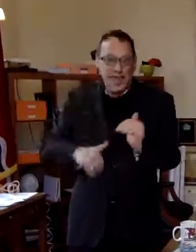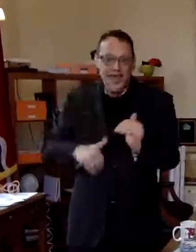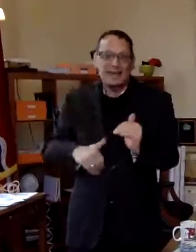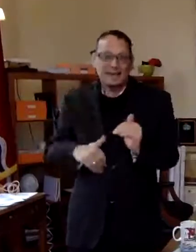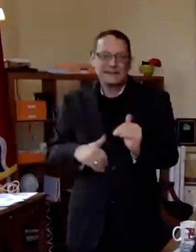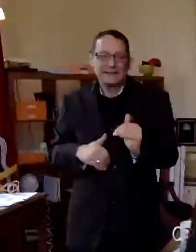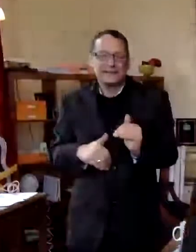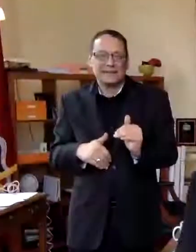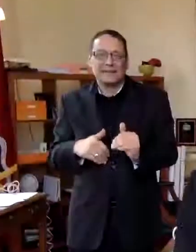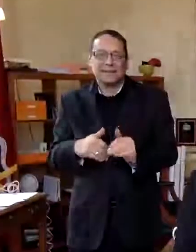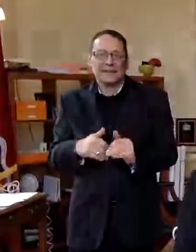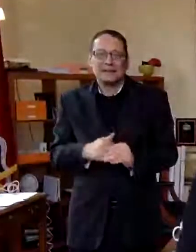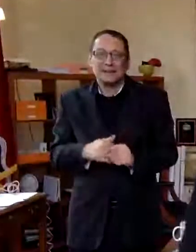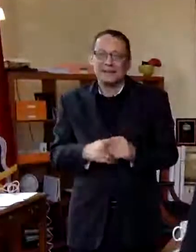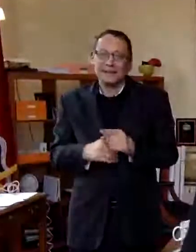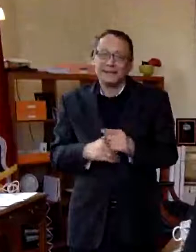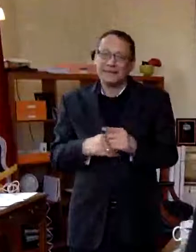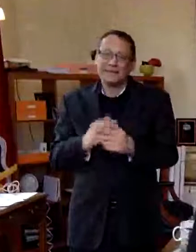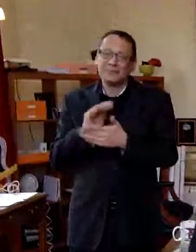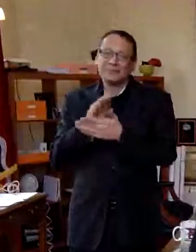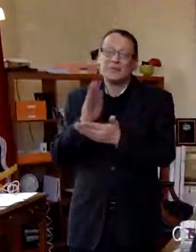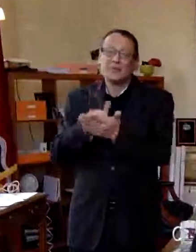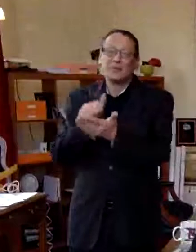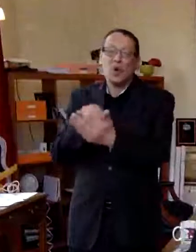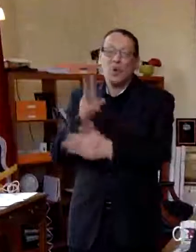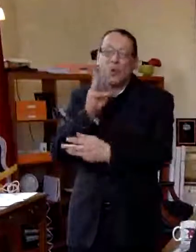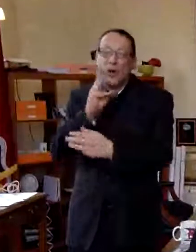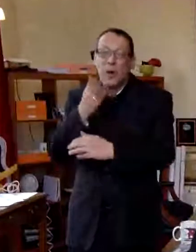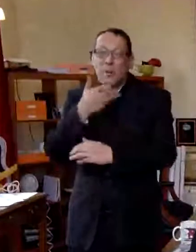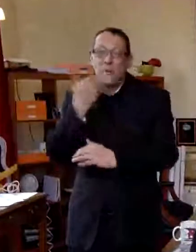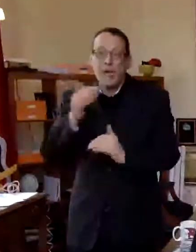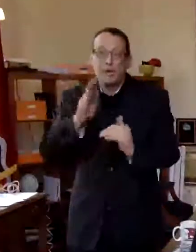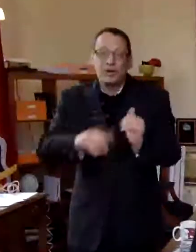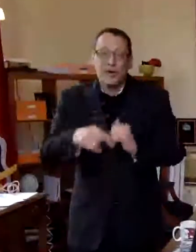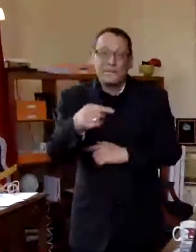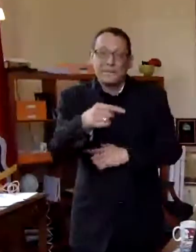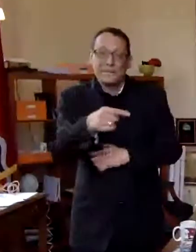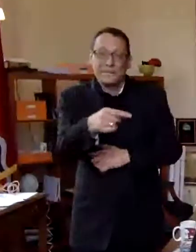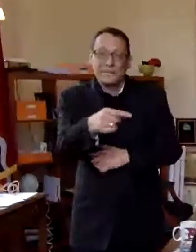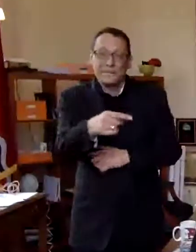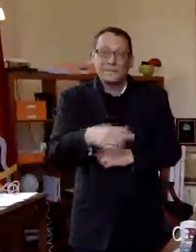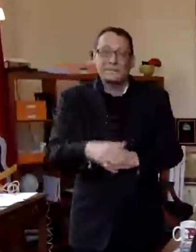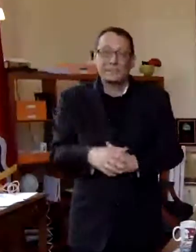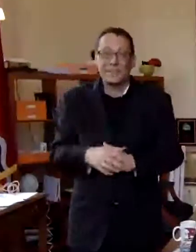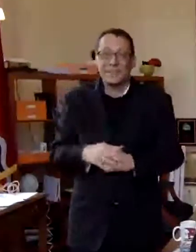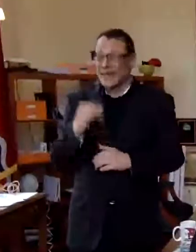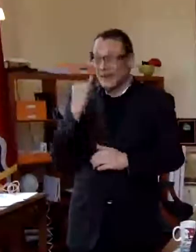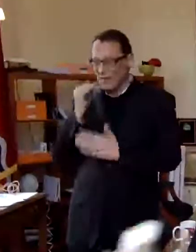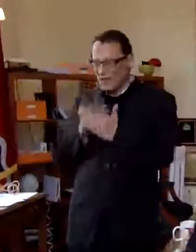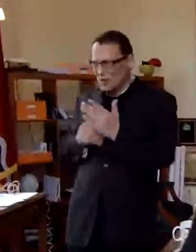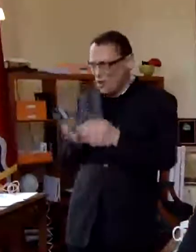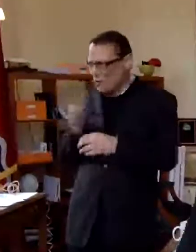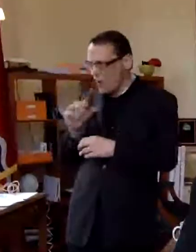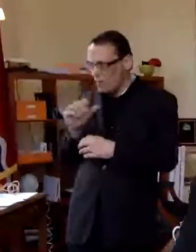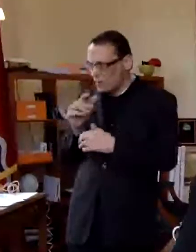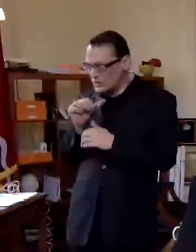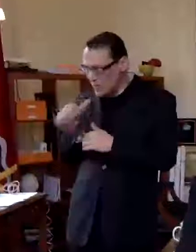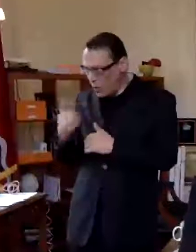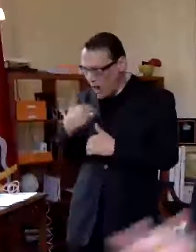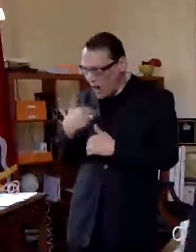right there here we go it's better than this hand sanitizer but if you don't have soap and water use the hand sanitizer